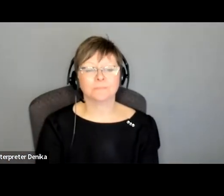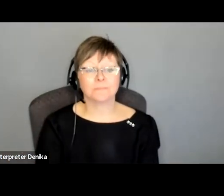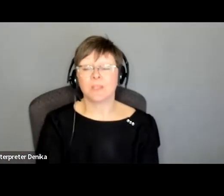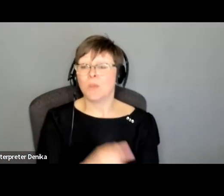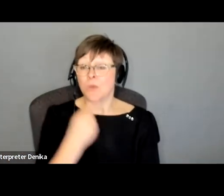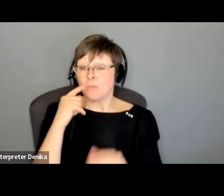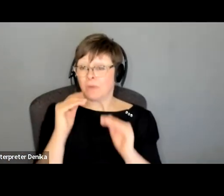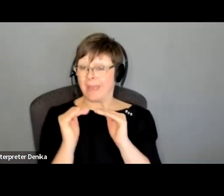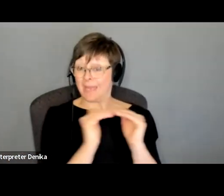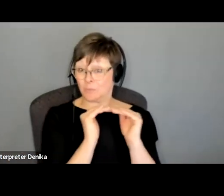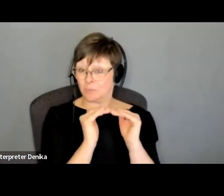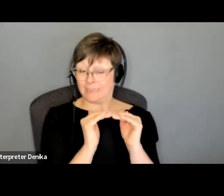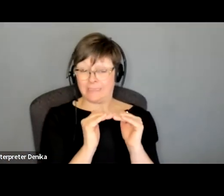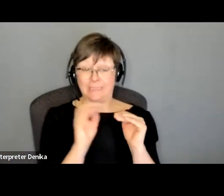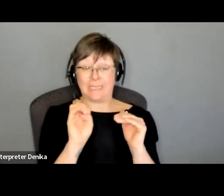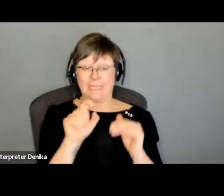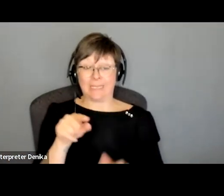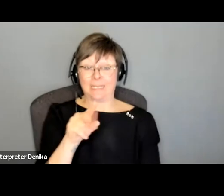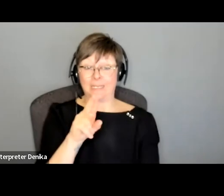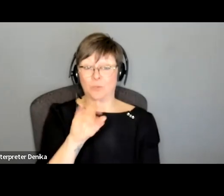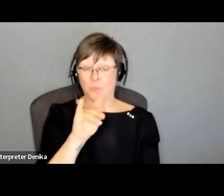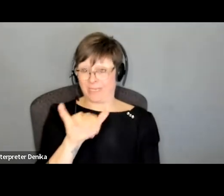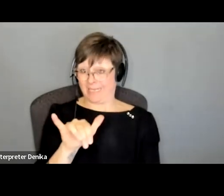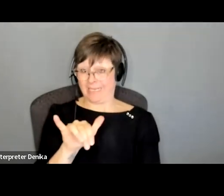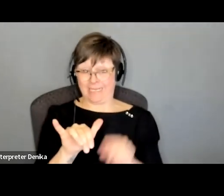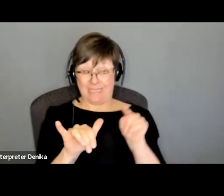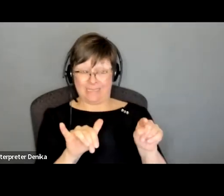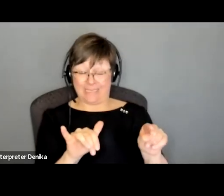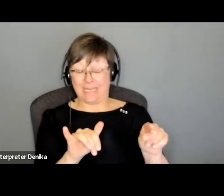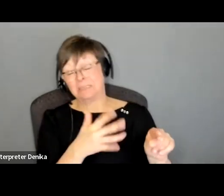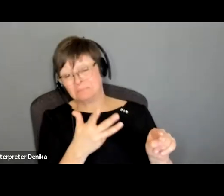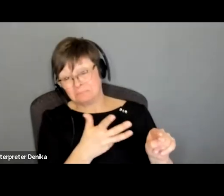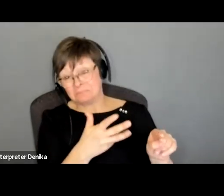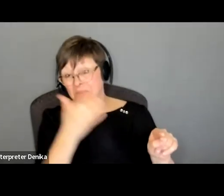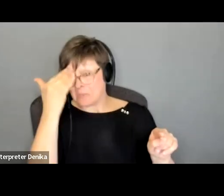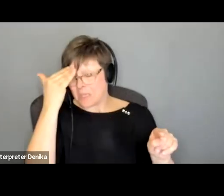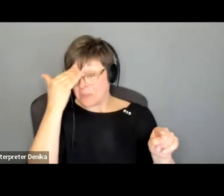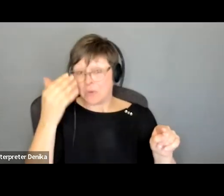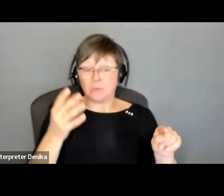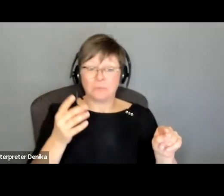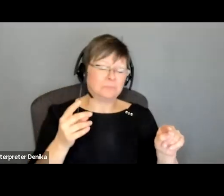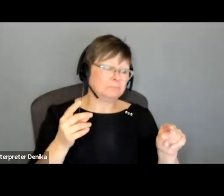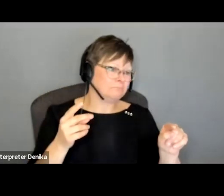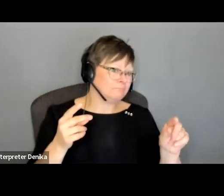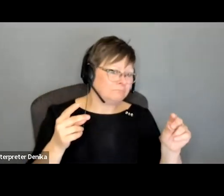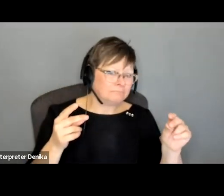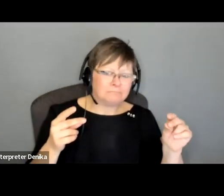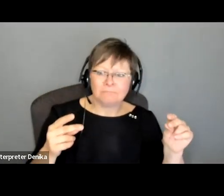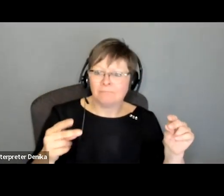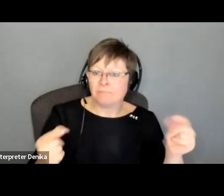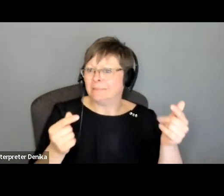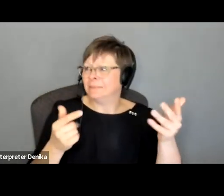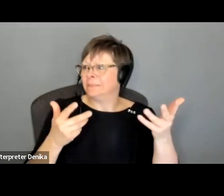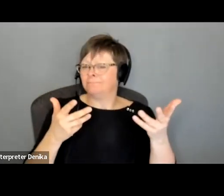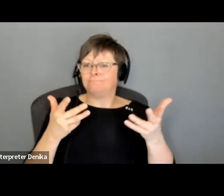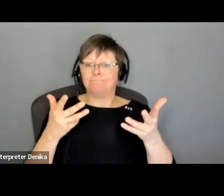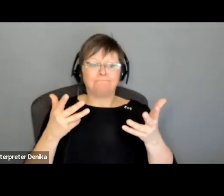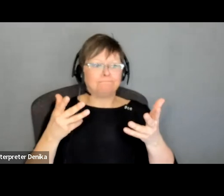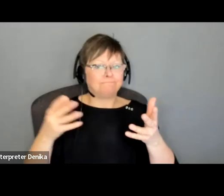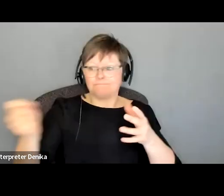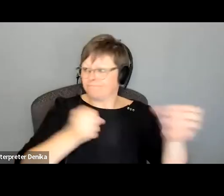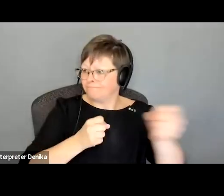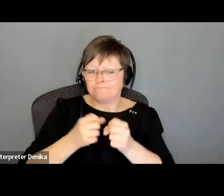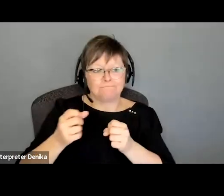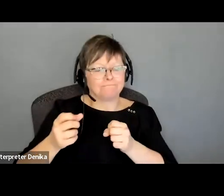don't i mean we have for certainly fast turnaround sometimes especially if there's an illness on tv and film you know that can